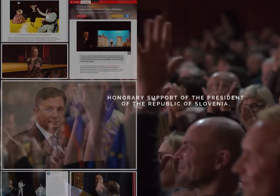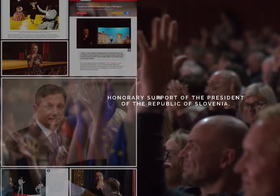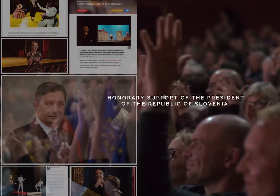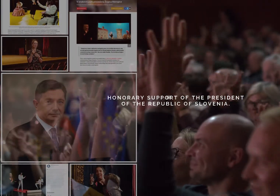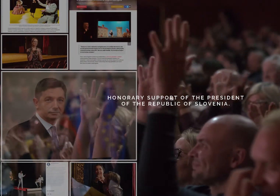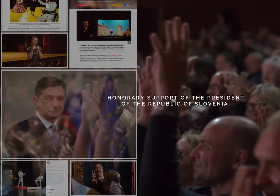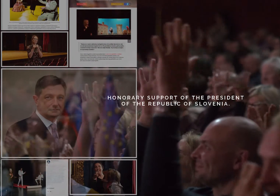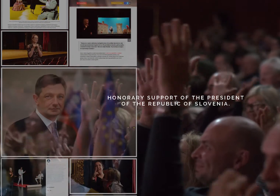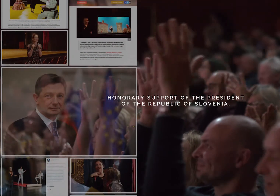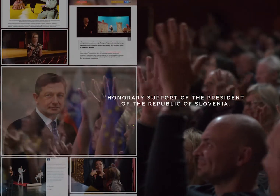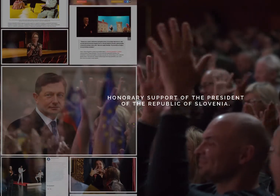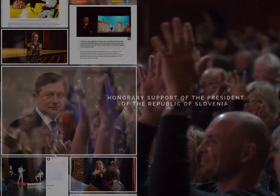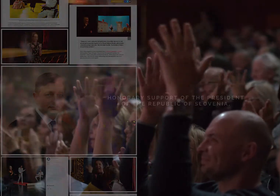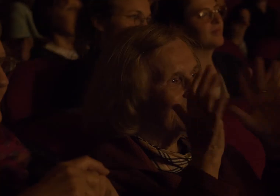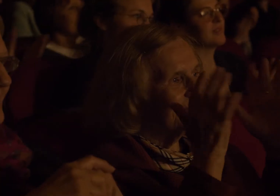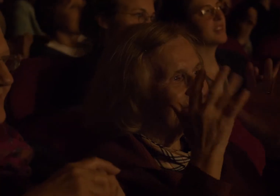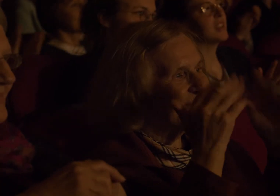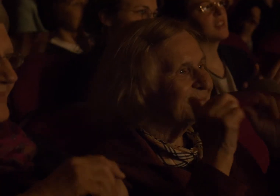and even the President of Slovenia.